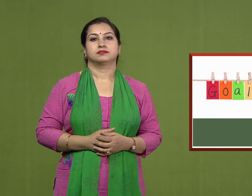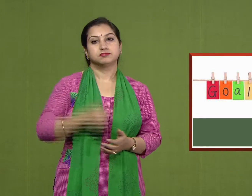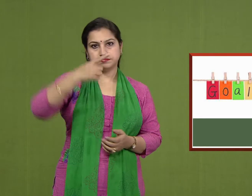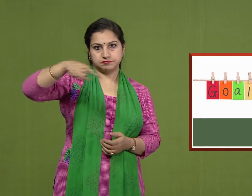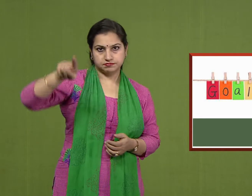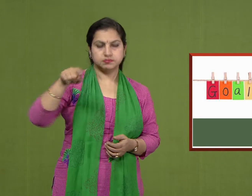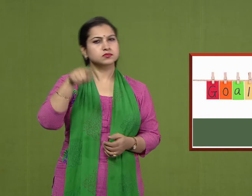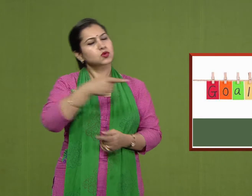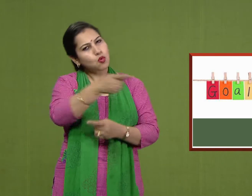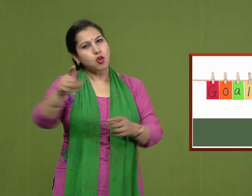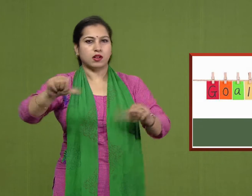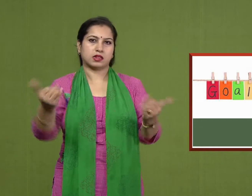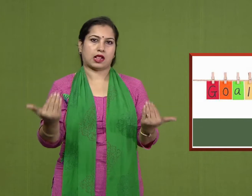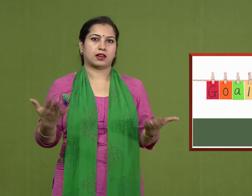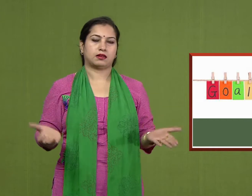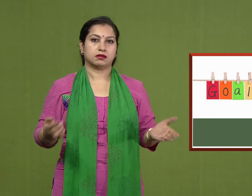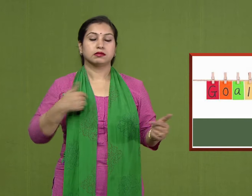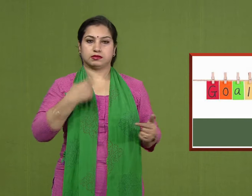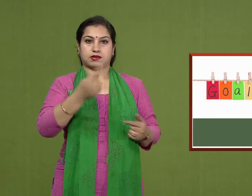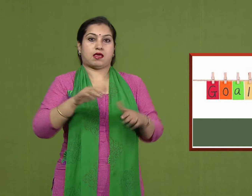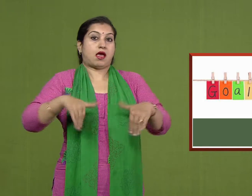Yes, you all can do it. Let me tell you how.